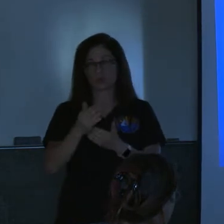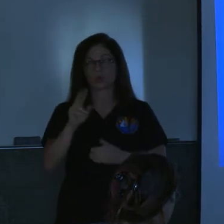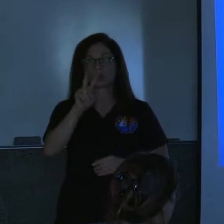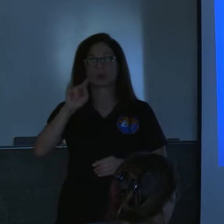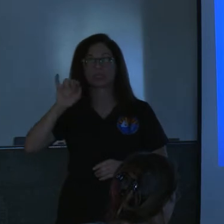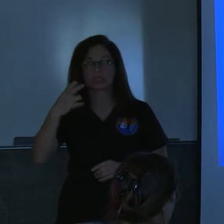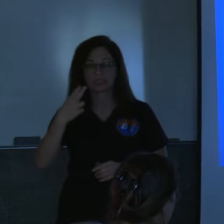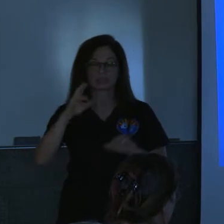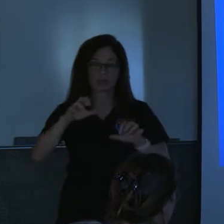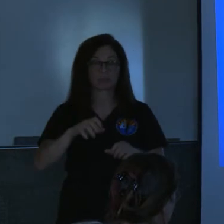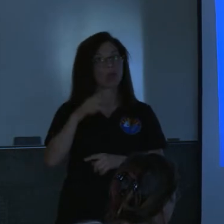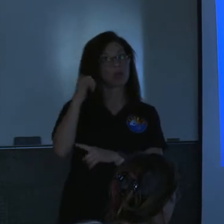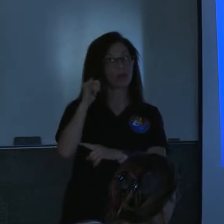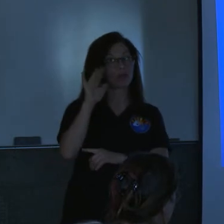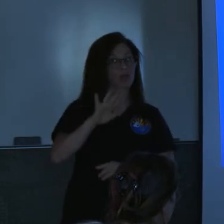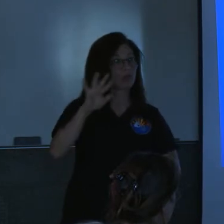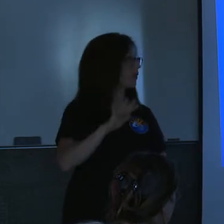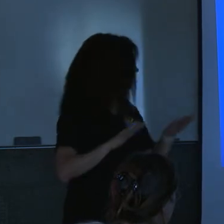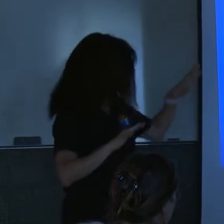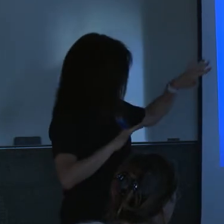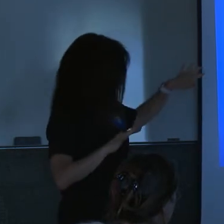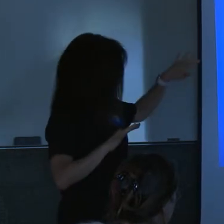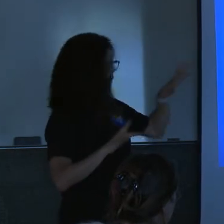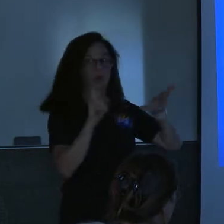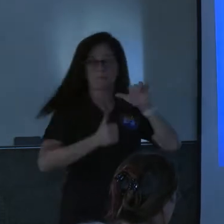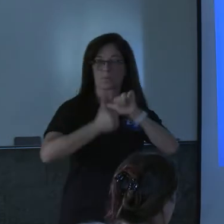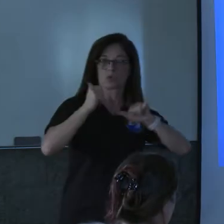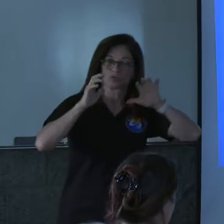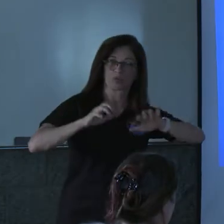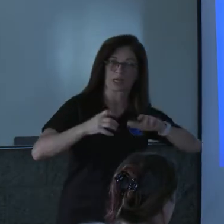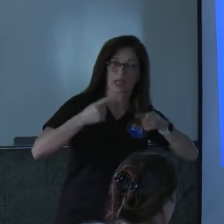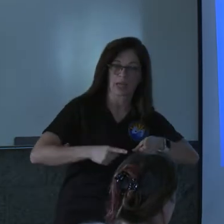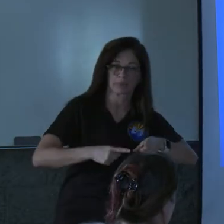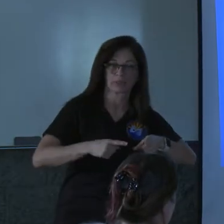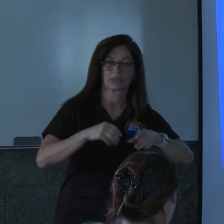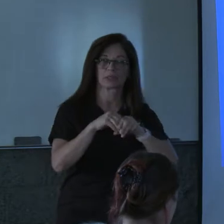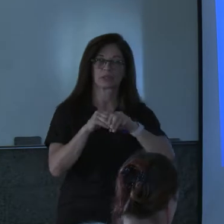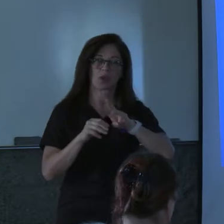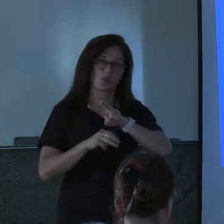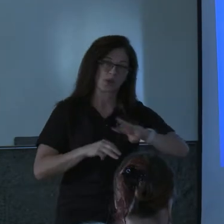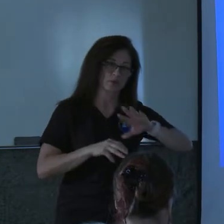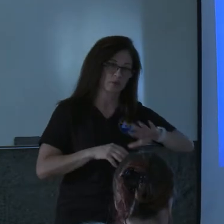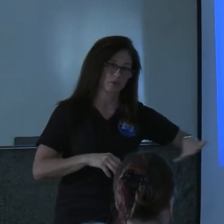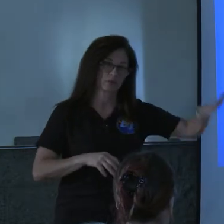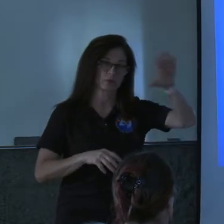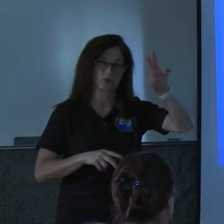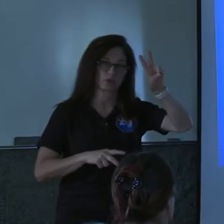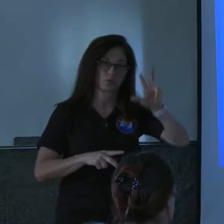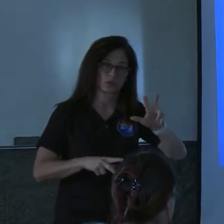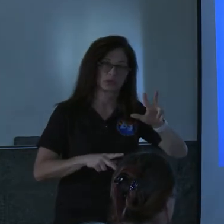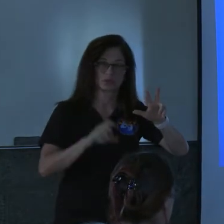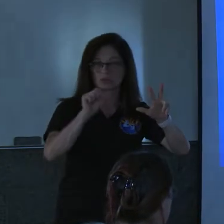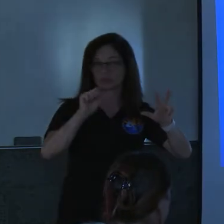rain the yellow shows where the heaviest rainfall was in the western two-thirds of